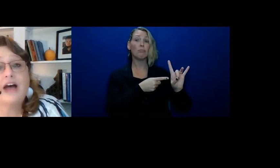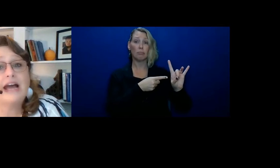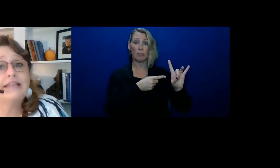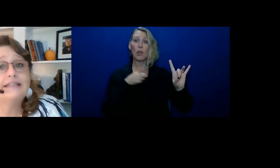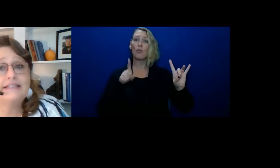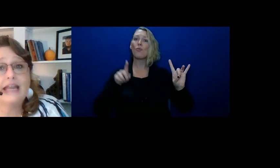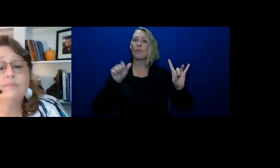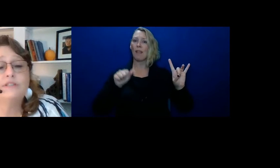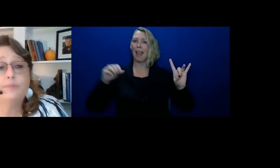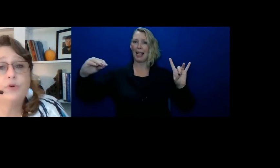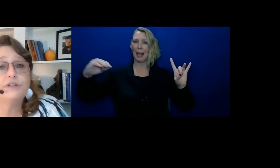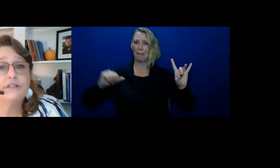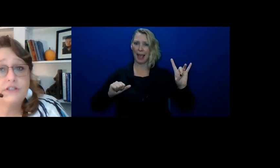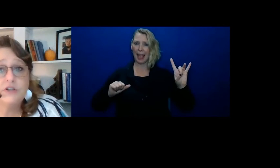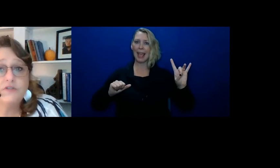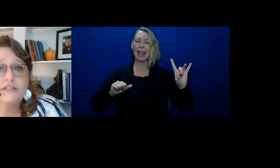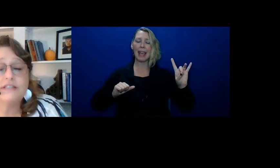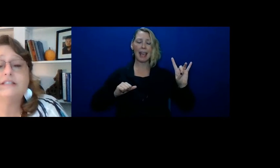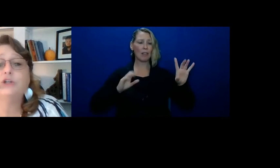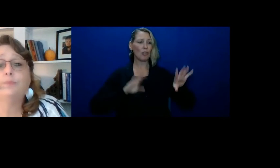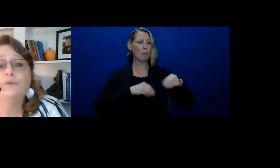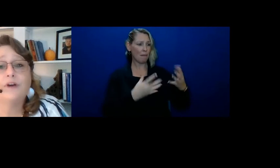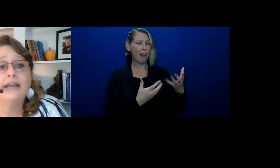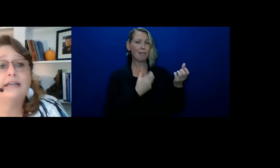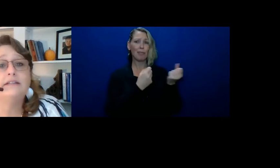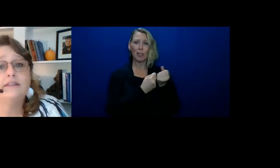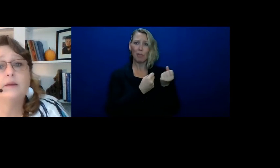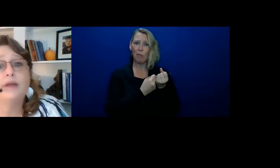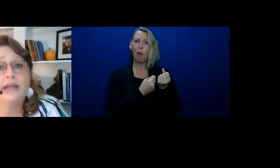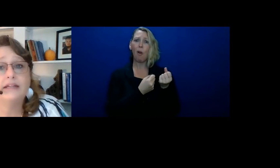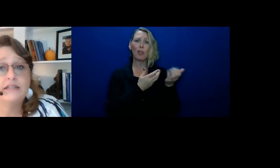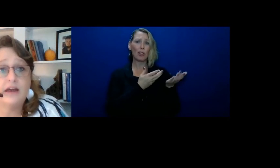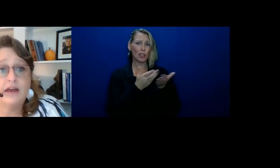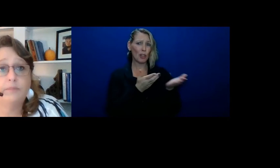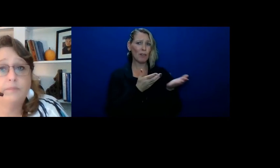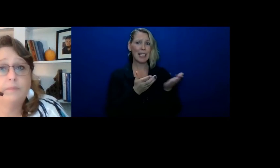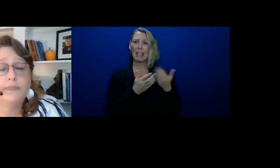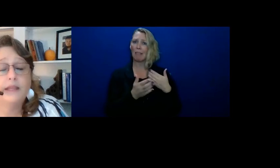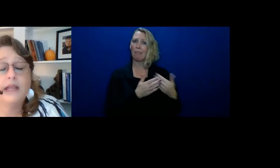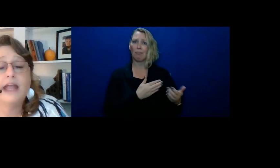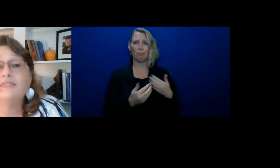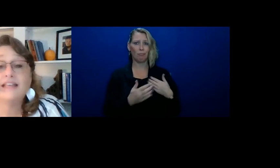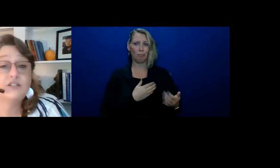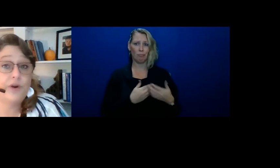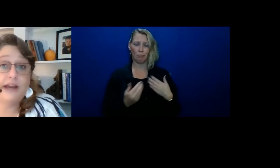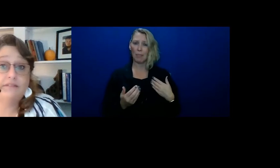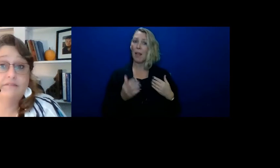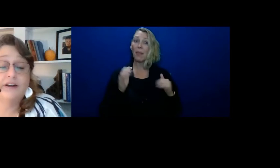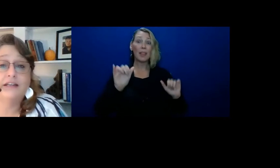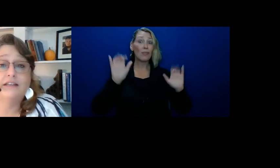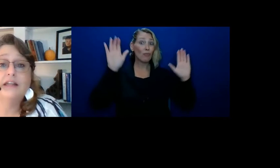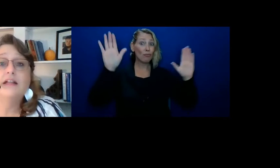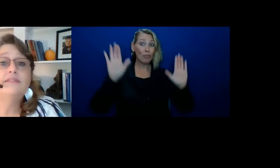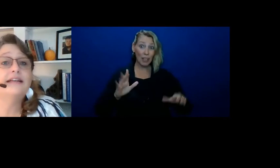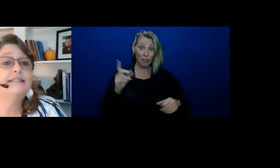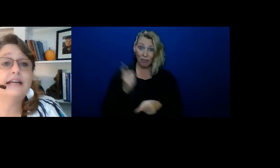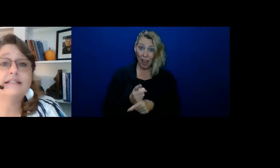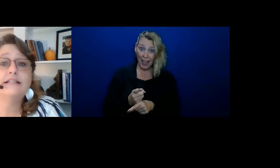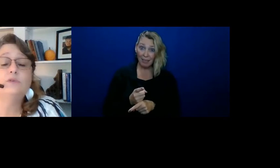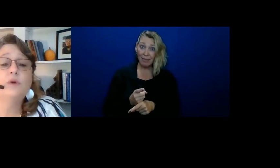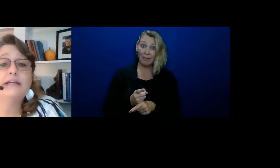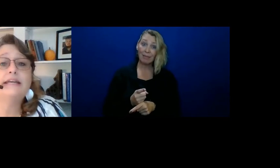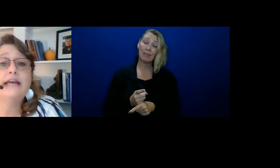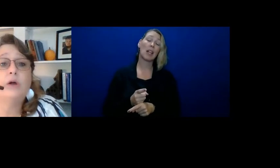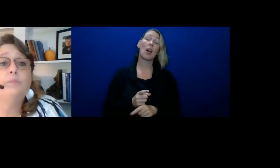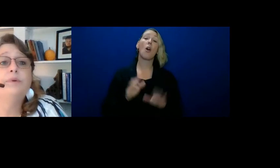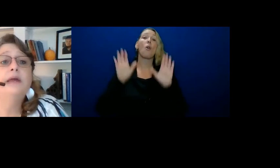provide the same supports and services that you're providing to them ahead of time. And that's great, right? That's an